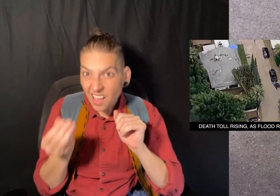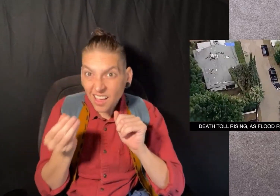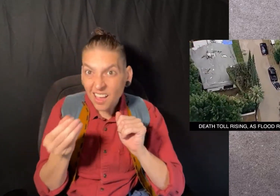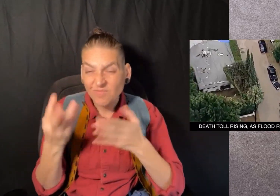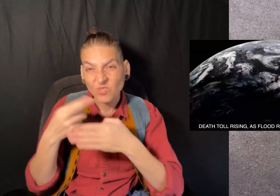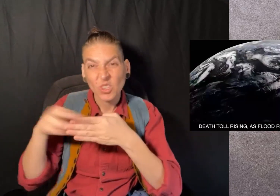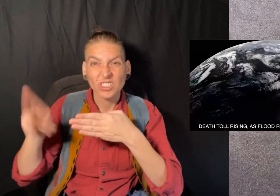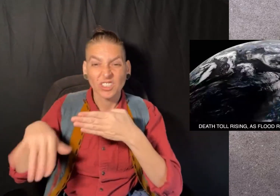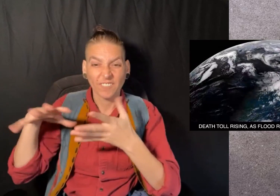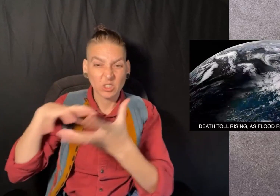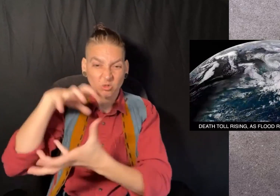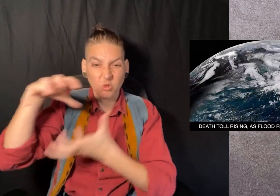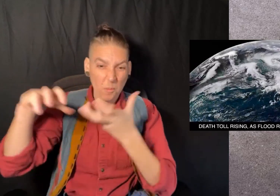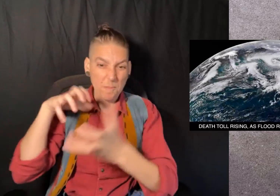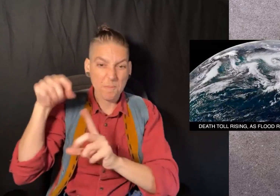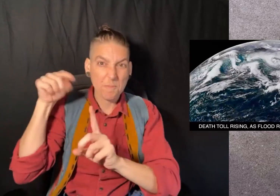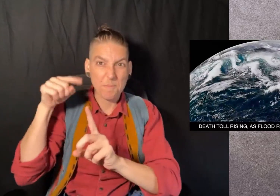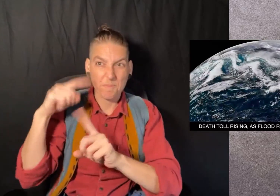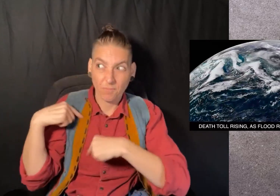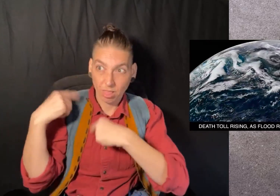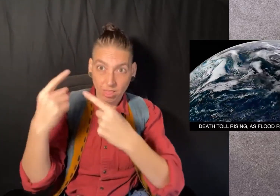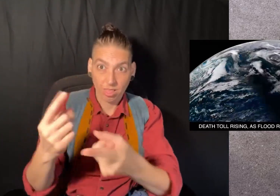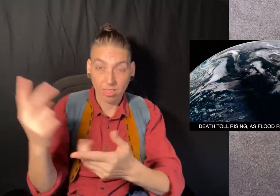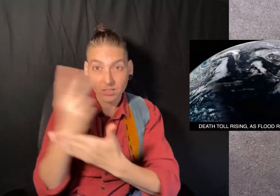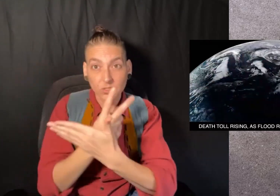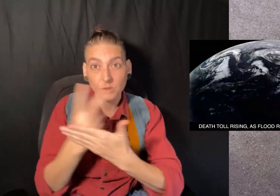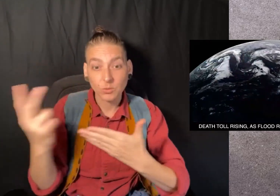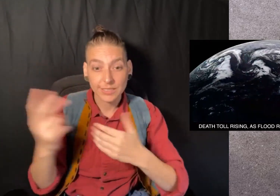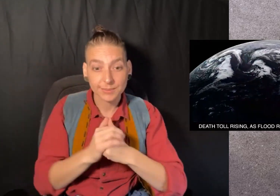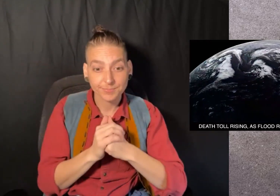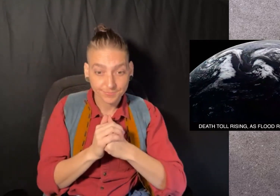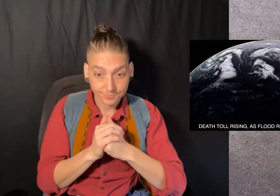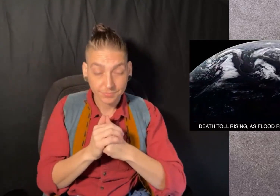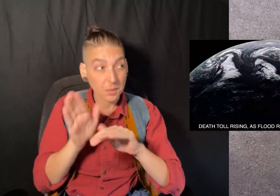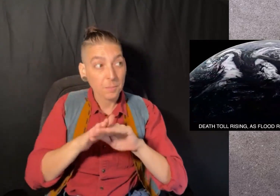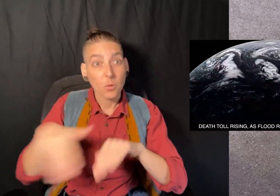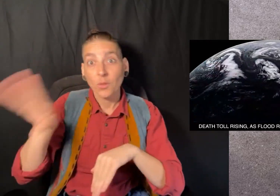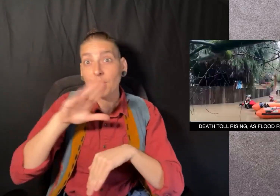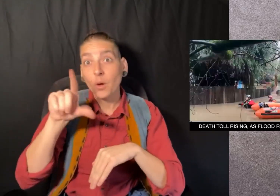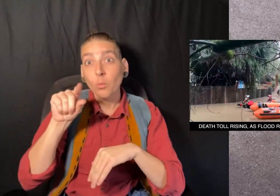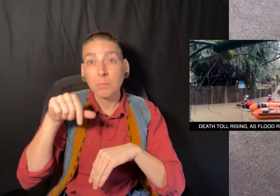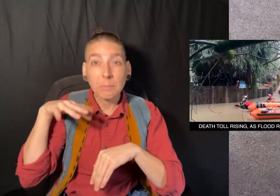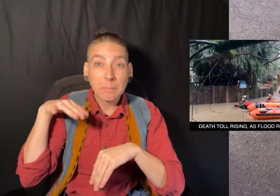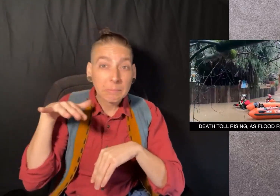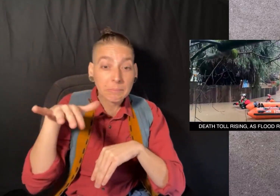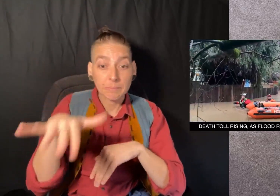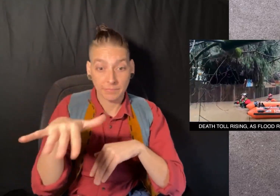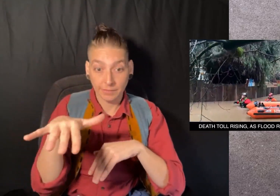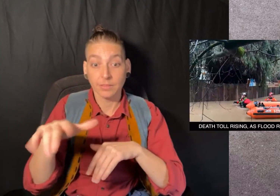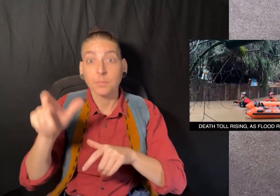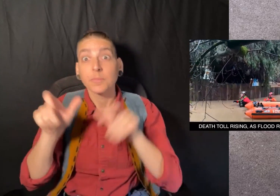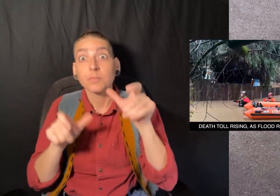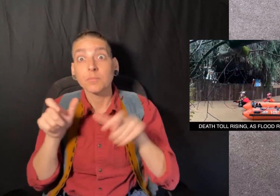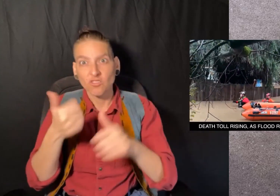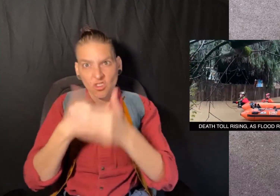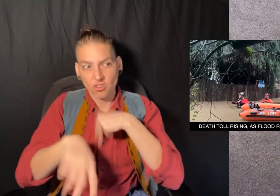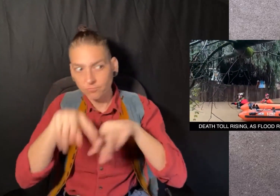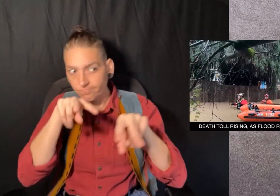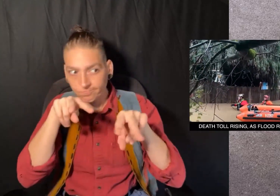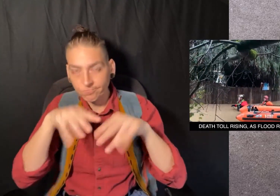Officials say 17 people have died as a result of the storms in the past two weeks. More than 20 million people are